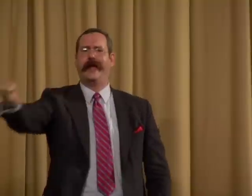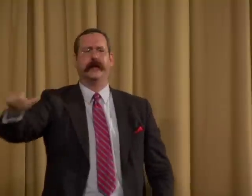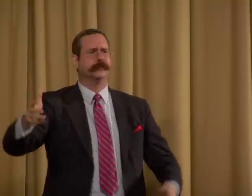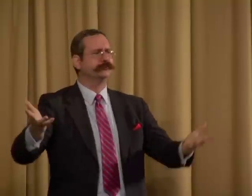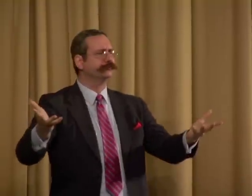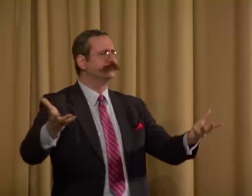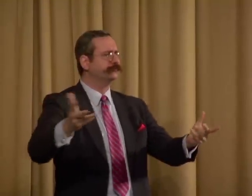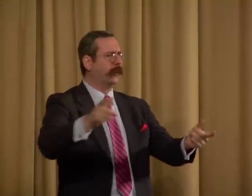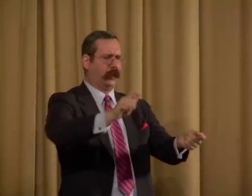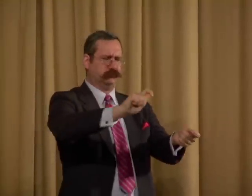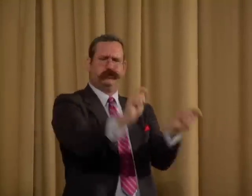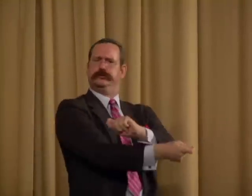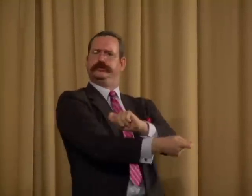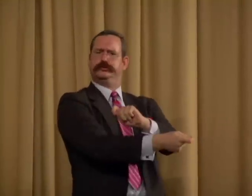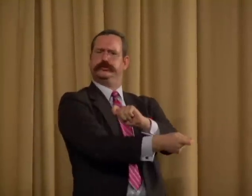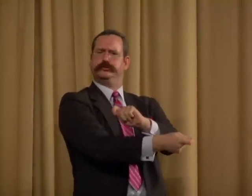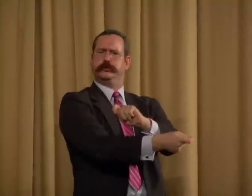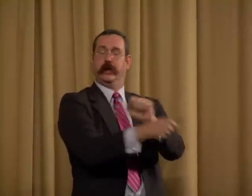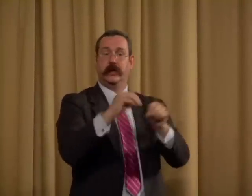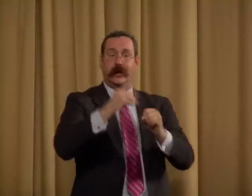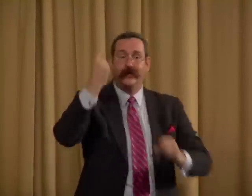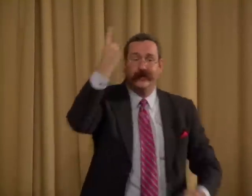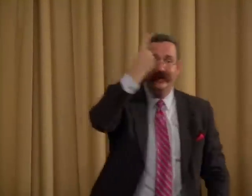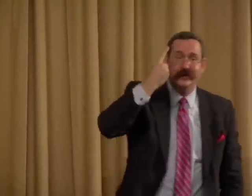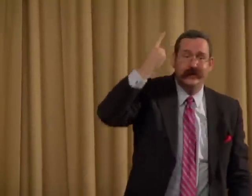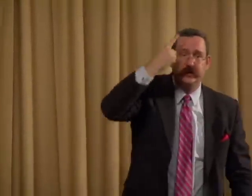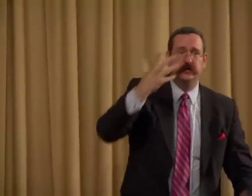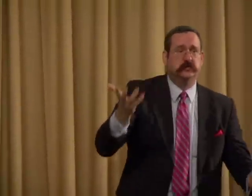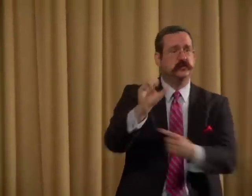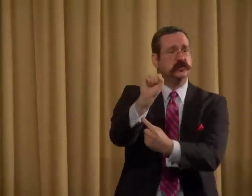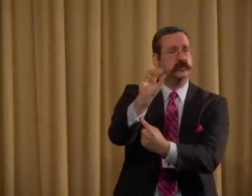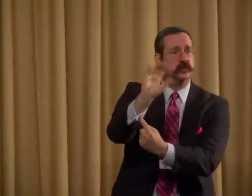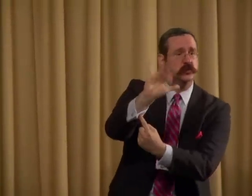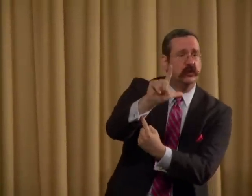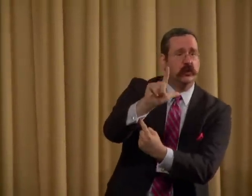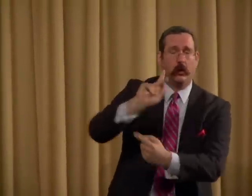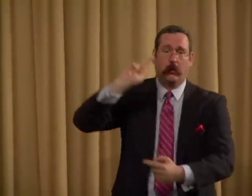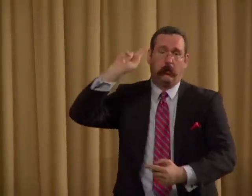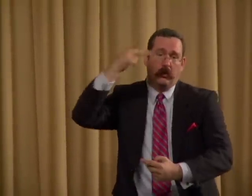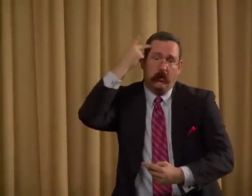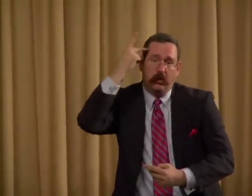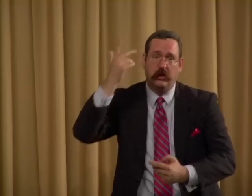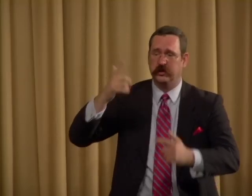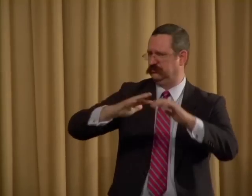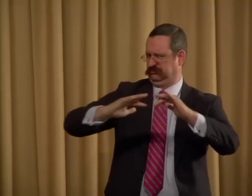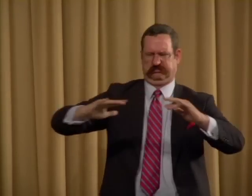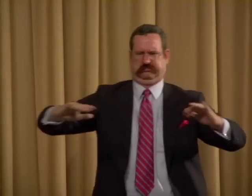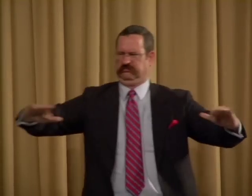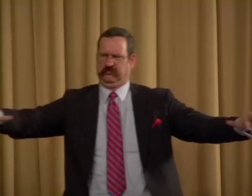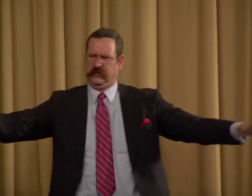any dramatic change in thinking, in social, political